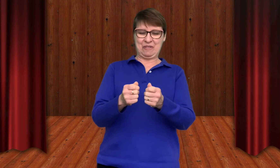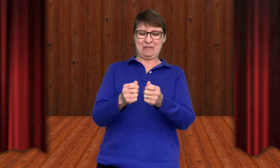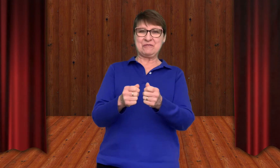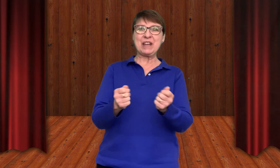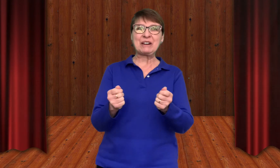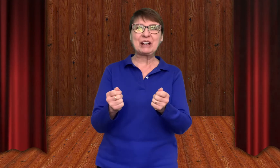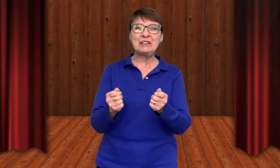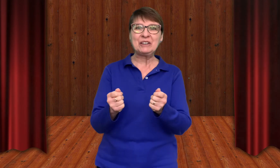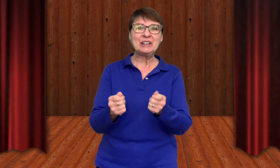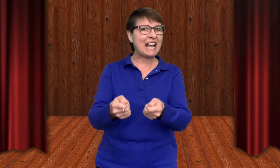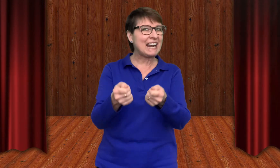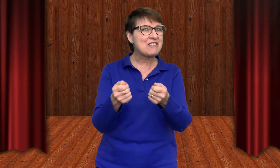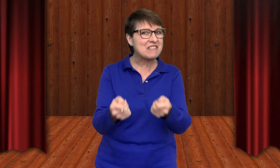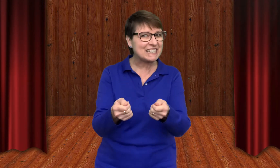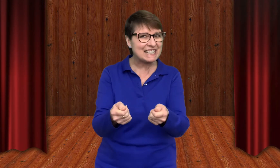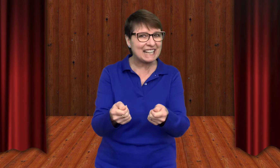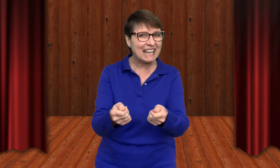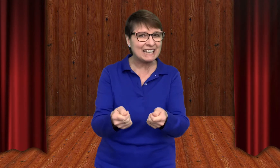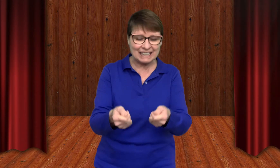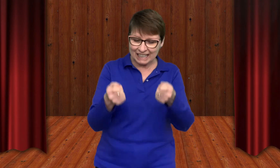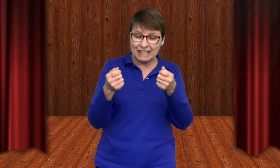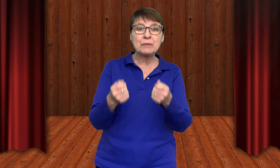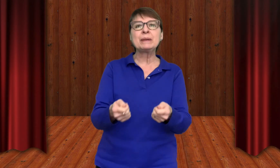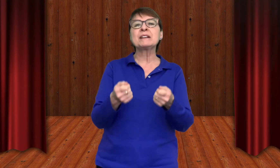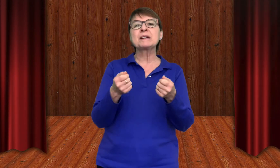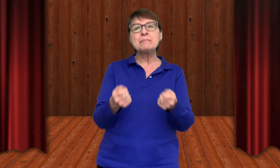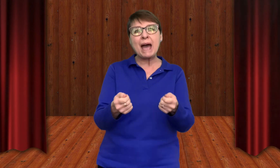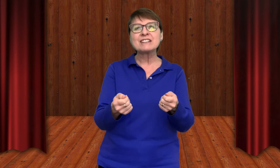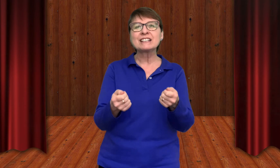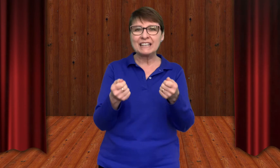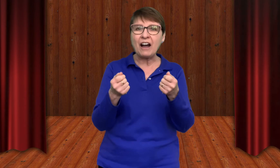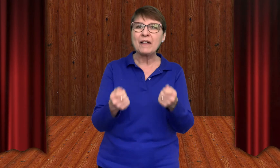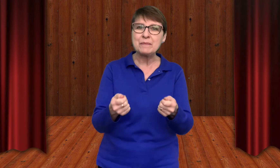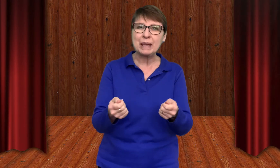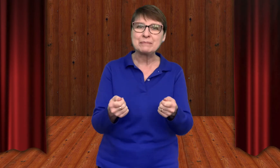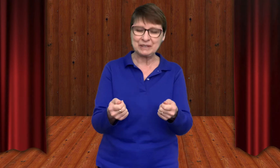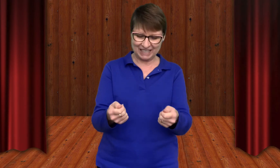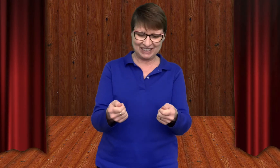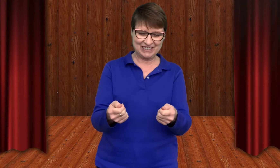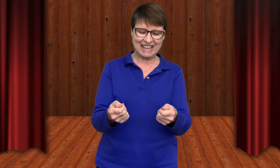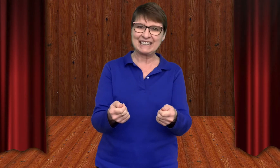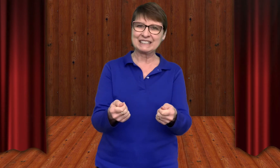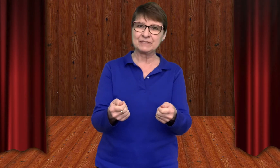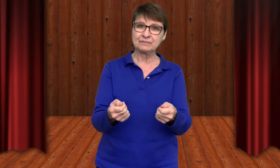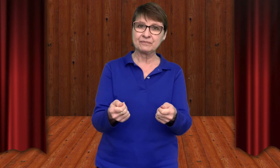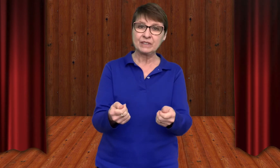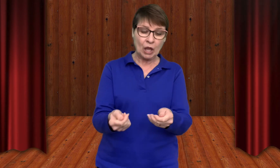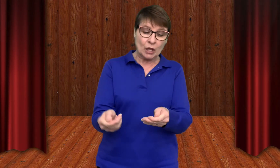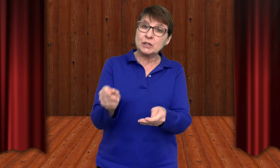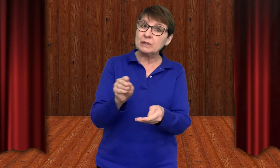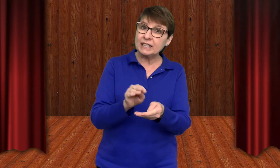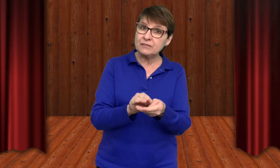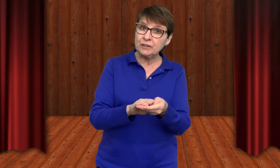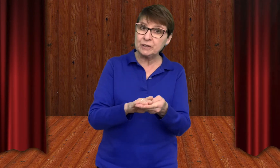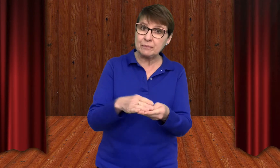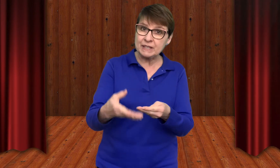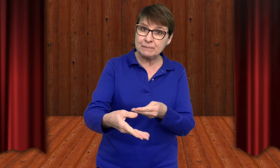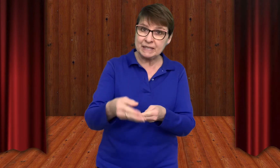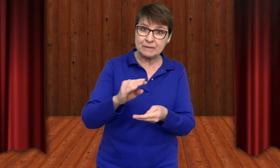Very cool. And once again, it appeared magically on the paper as you said it. So let's fold up this piece of